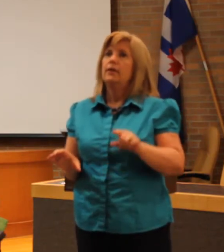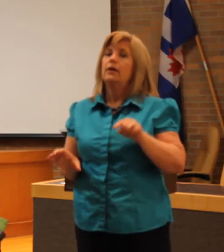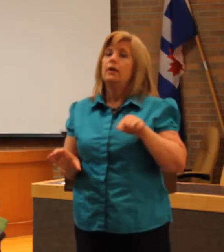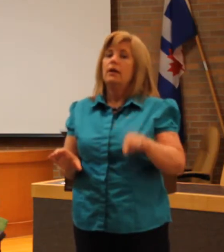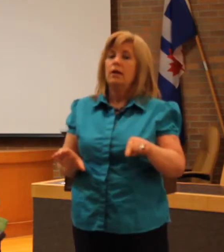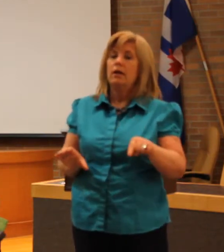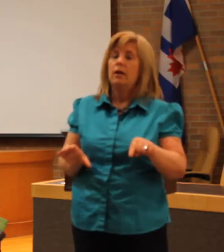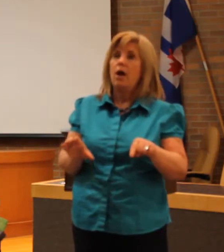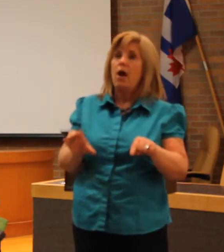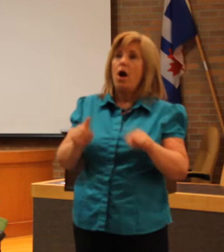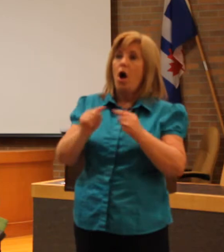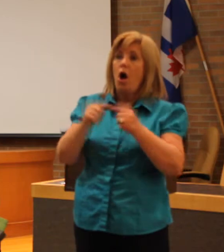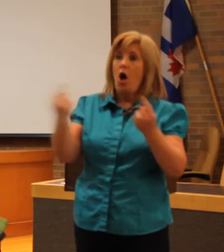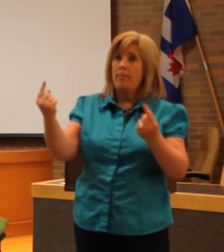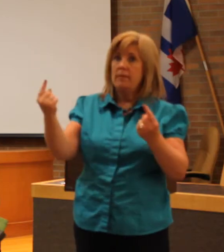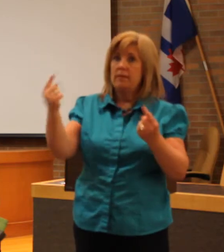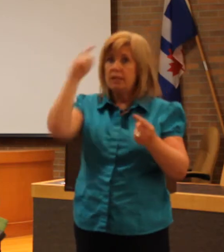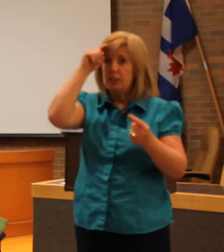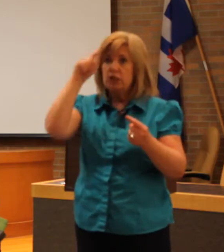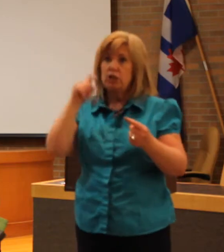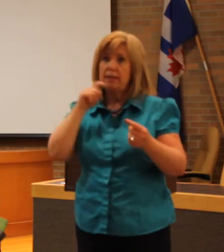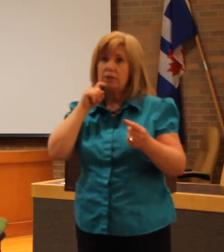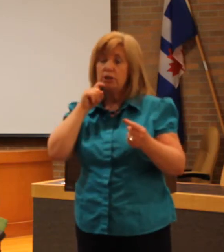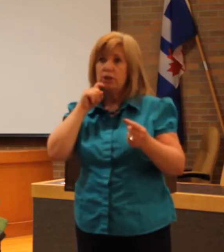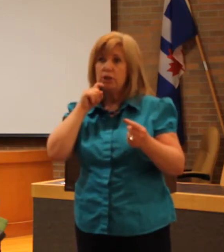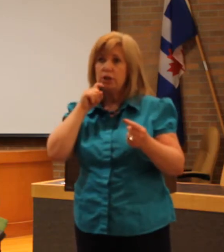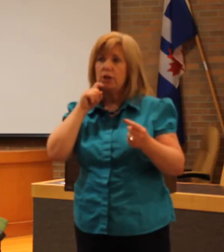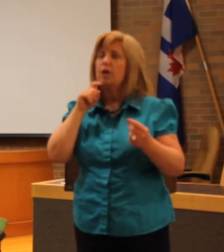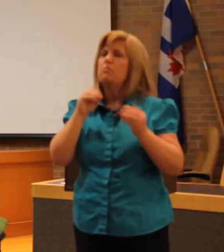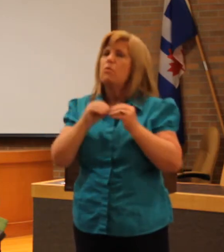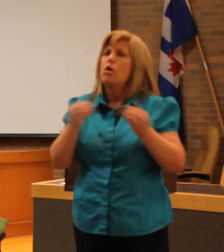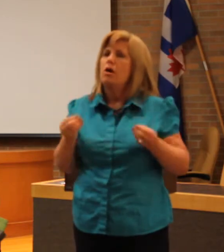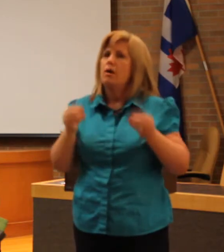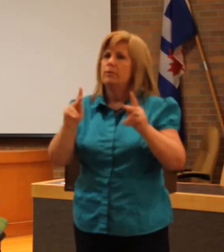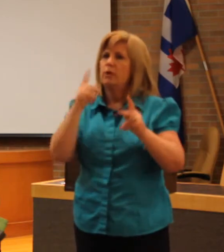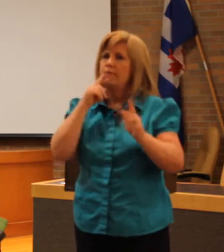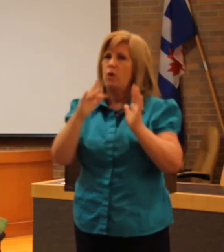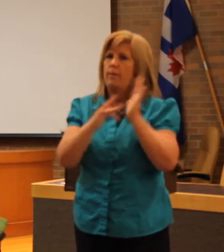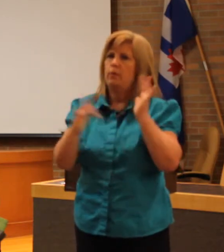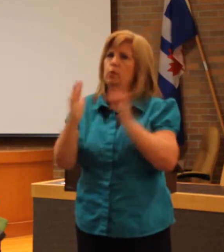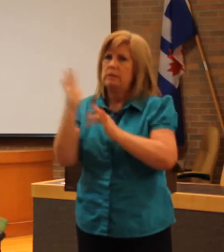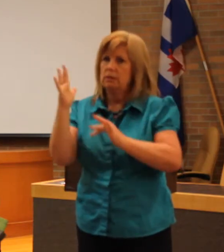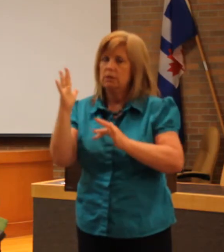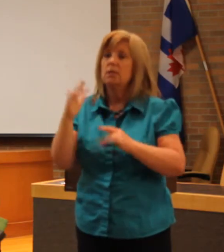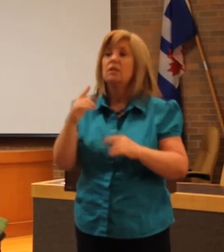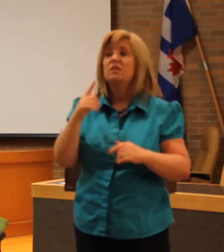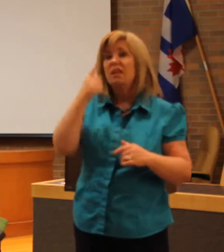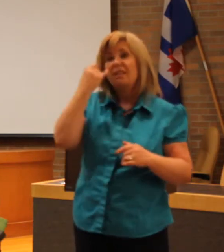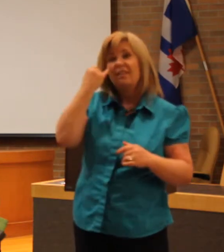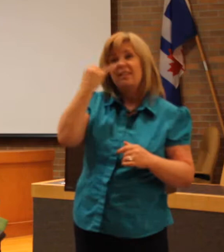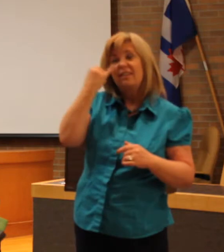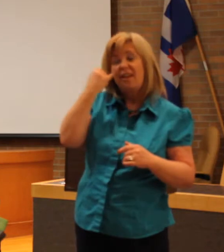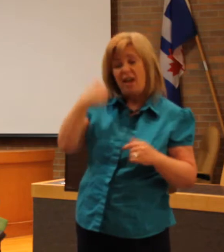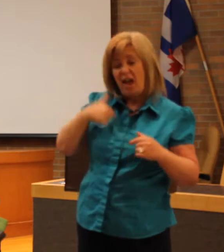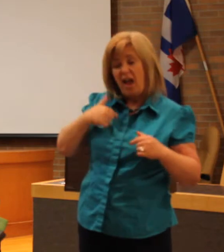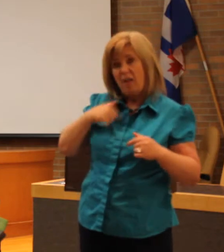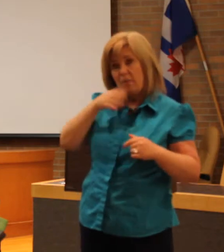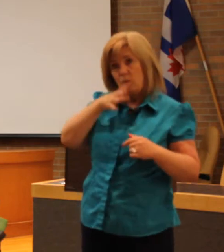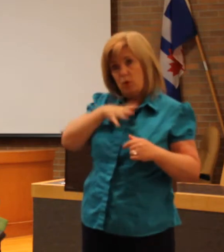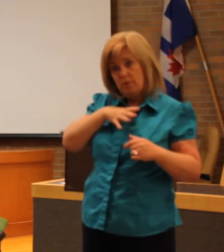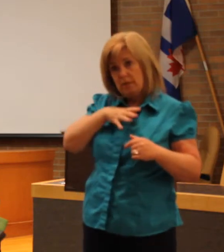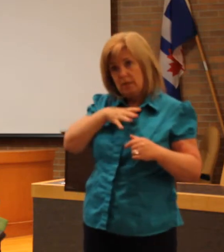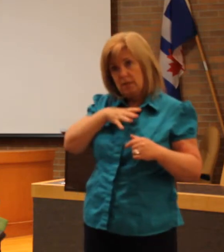gender, there is more likely to be abuse. And even so, imagine if I am a woman who has experienced